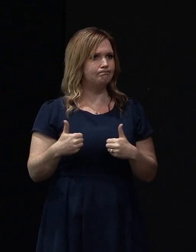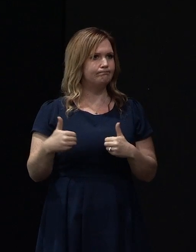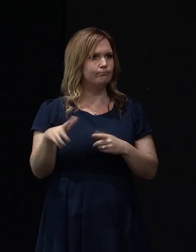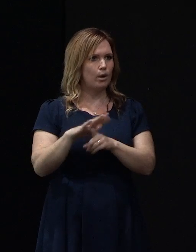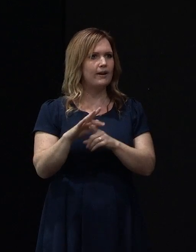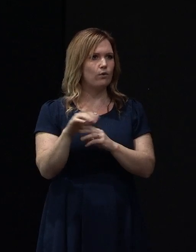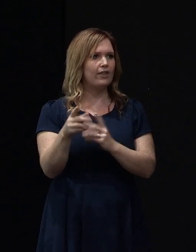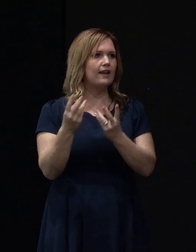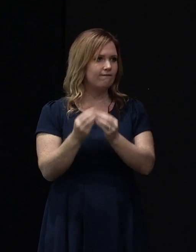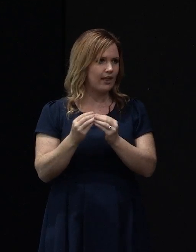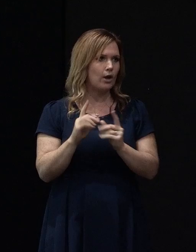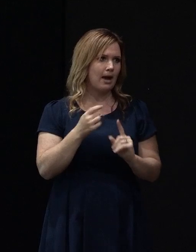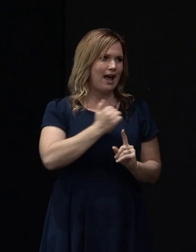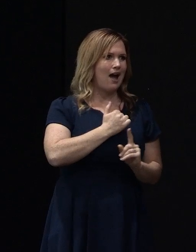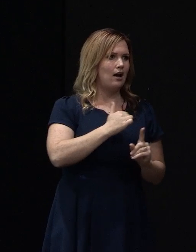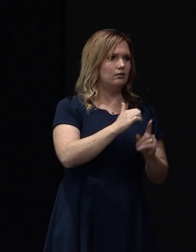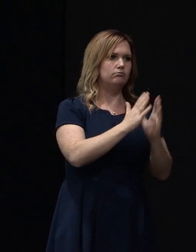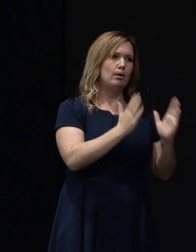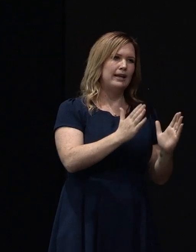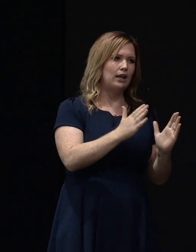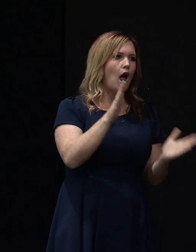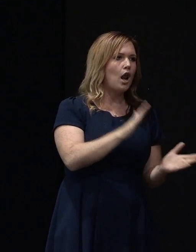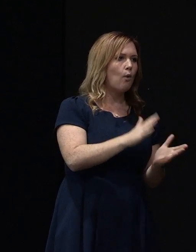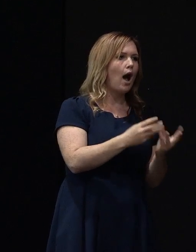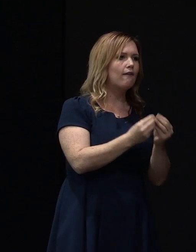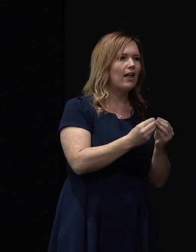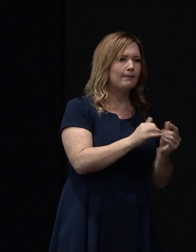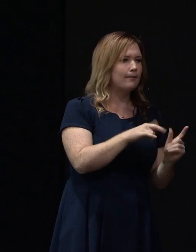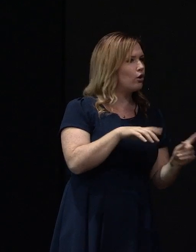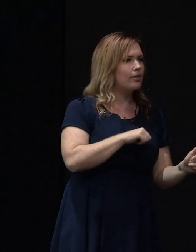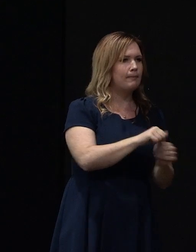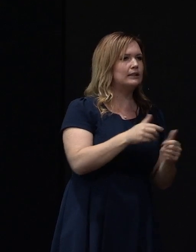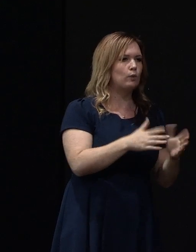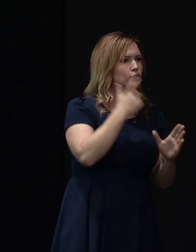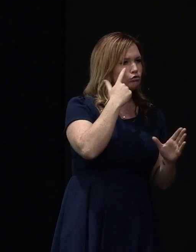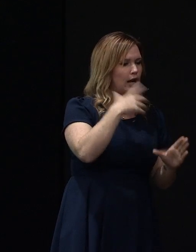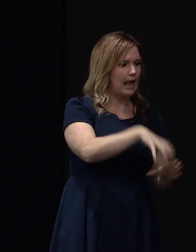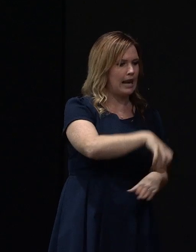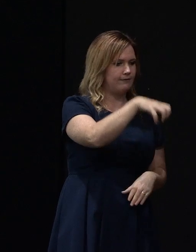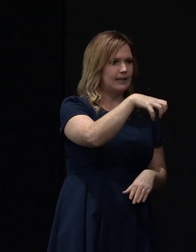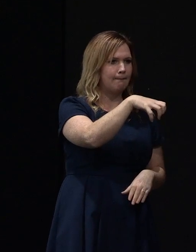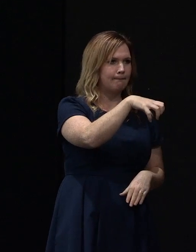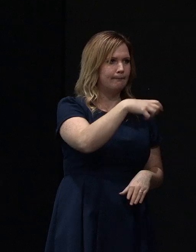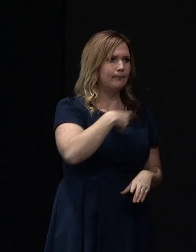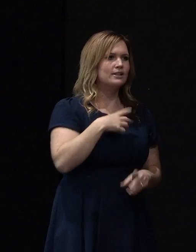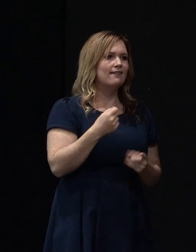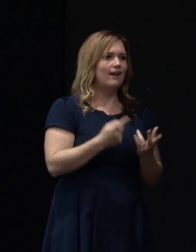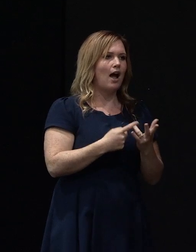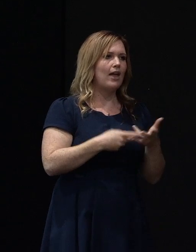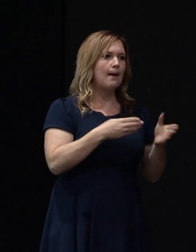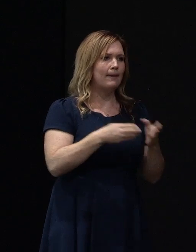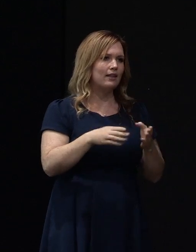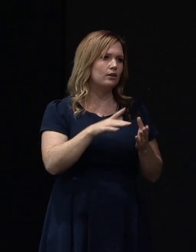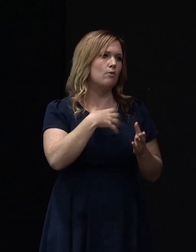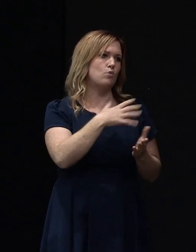concerned. For our type of property, it may not be the most perfect way to try and lift a house. There's other methodologies that might be